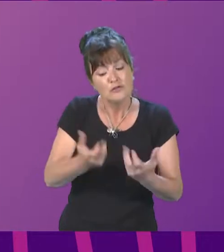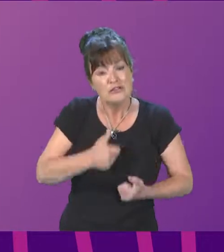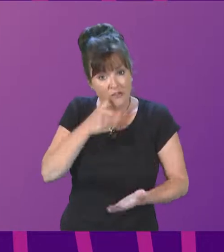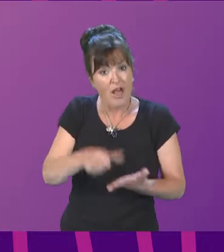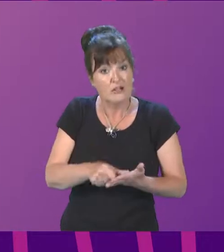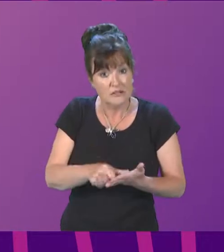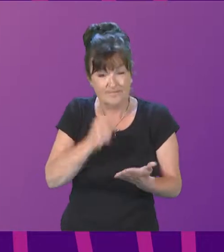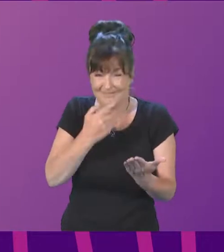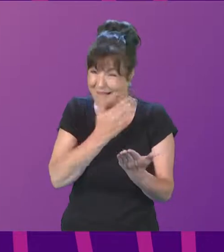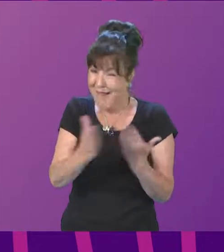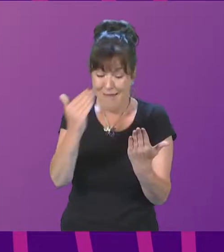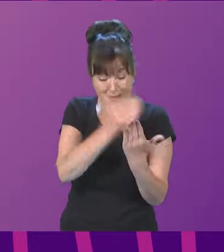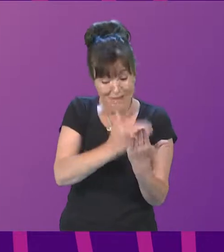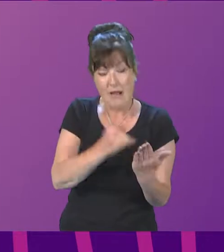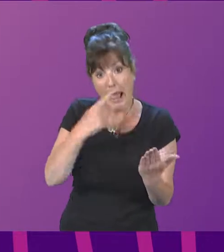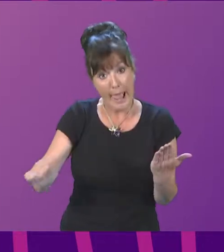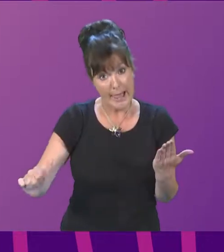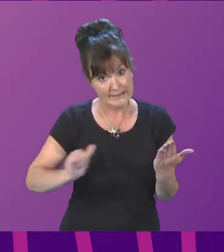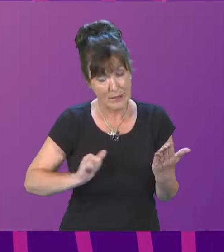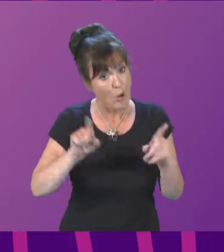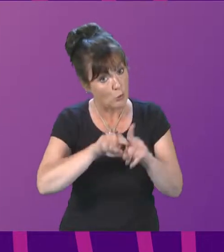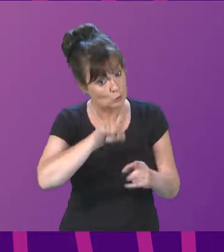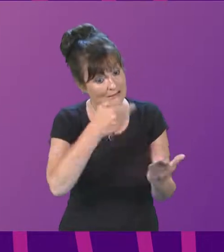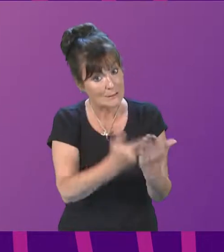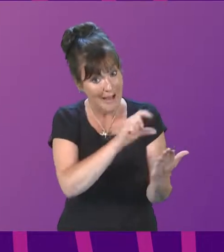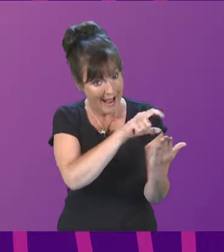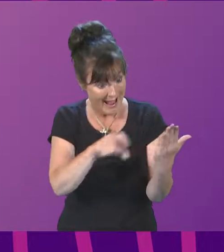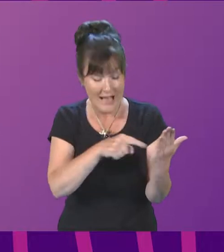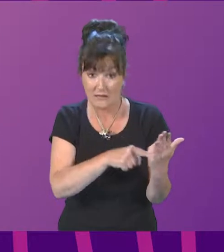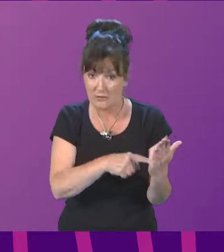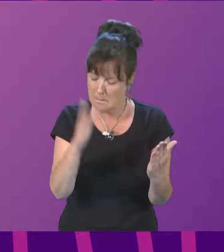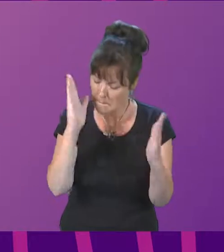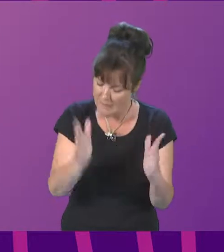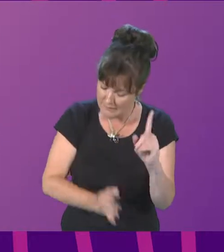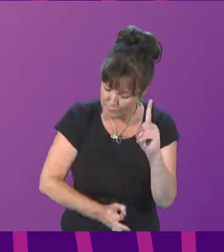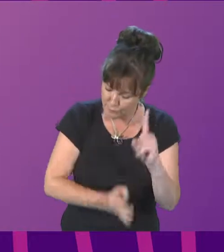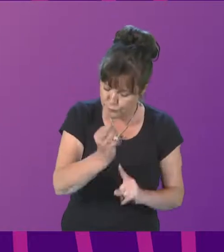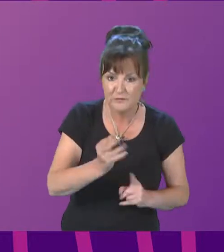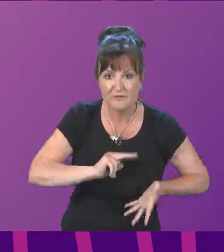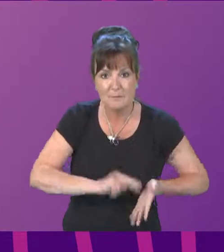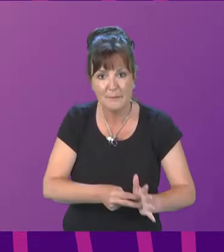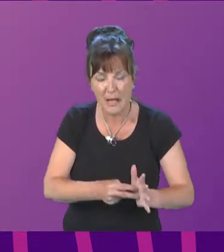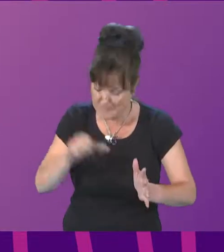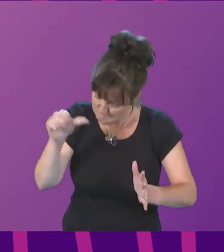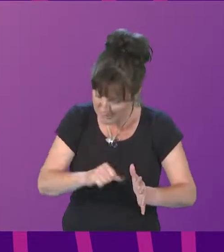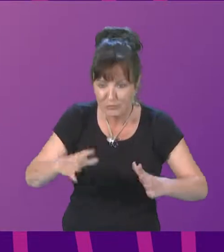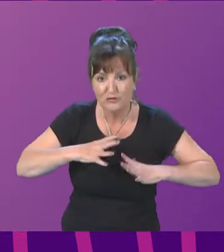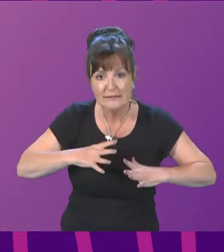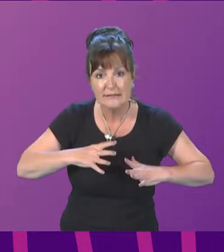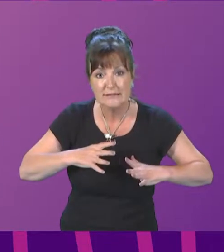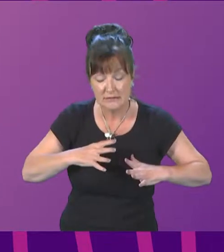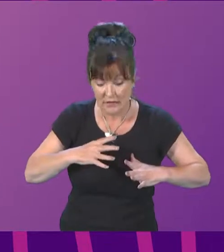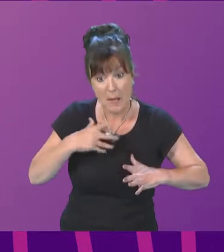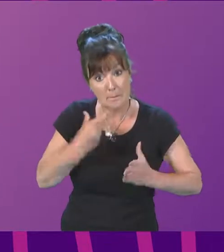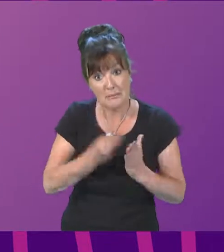There is a clear expectation and demand that improvement plans and implementation plans have